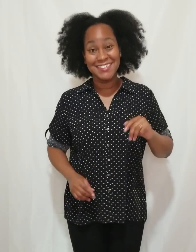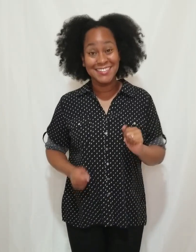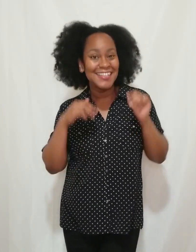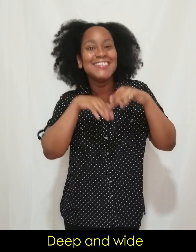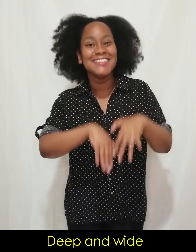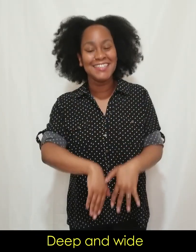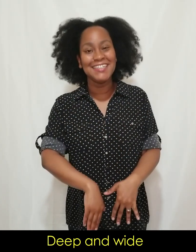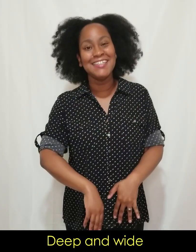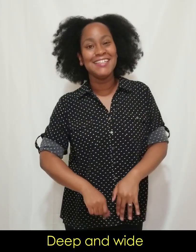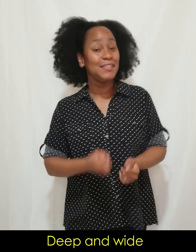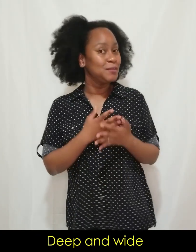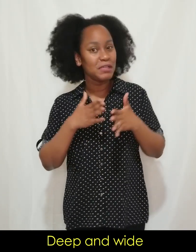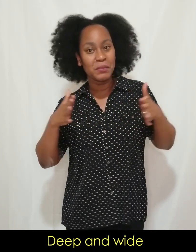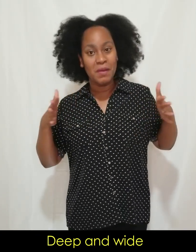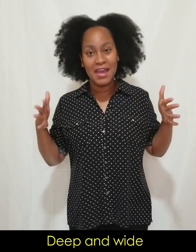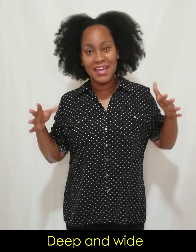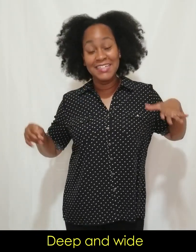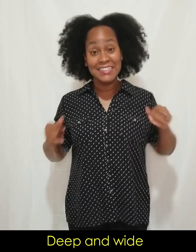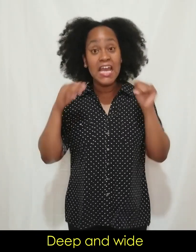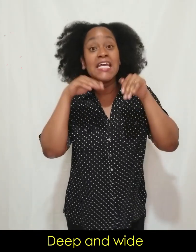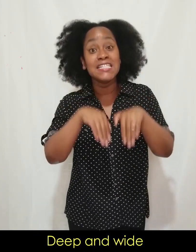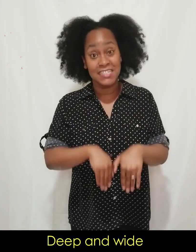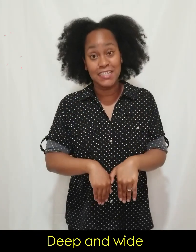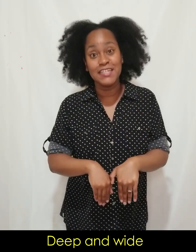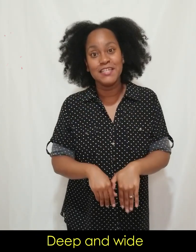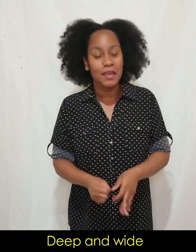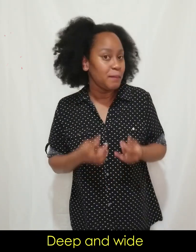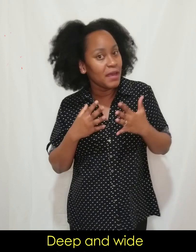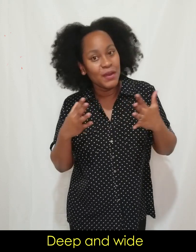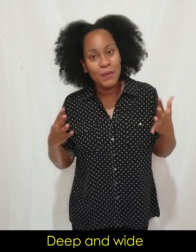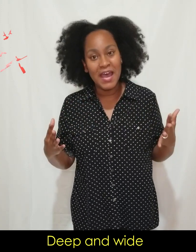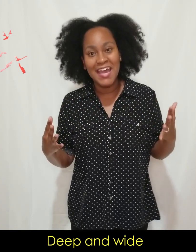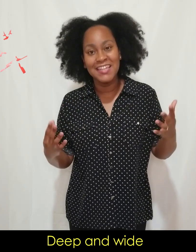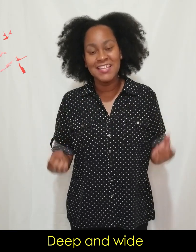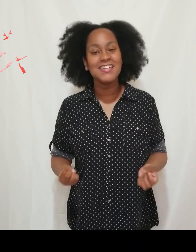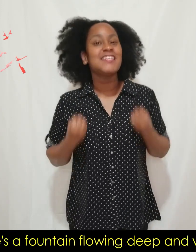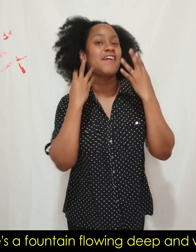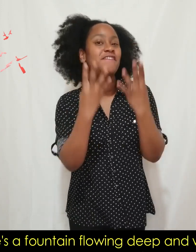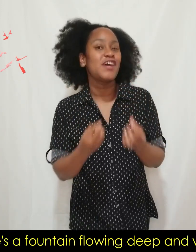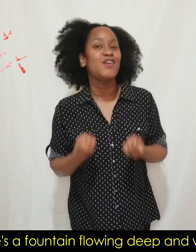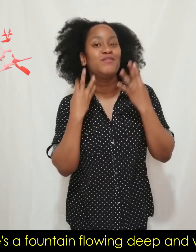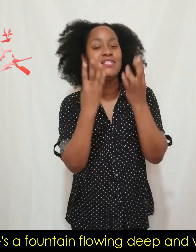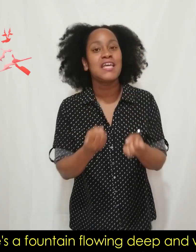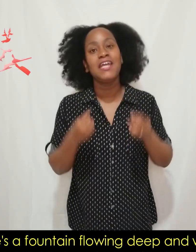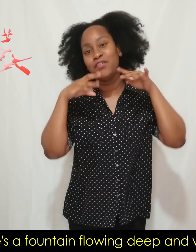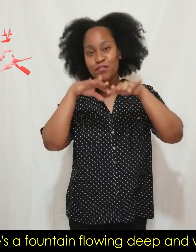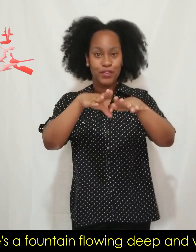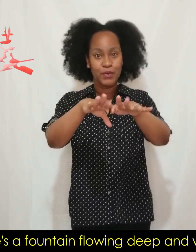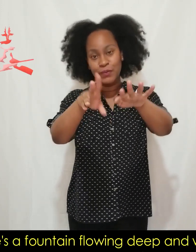Deep and wide, deep and wide. There's a fountain flowing